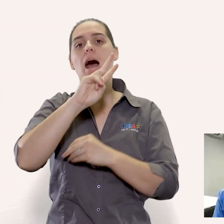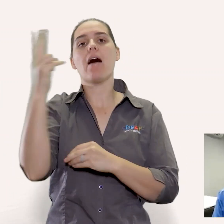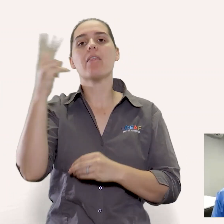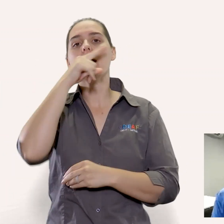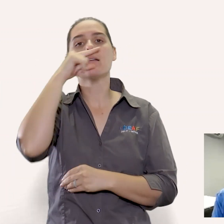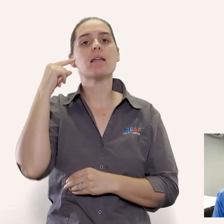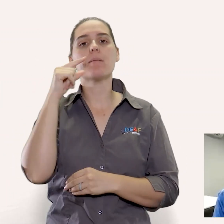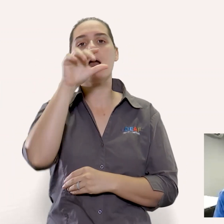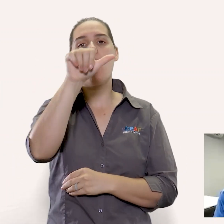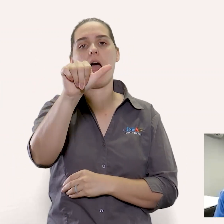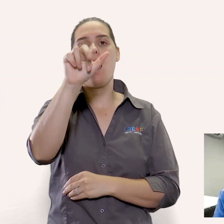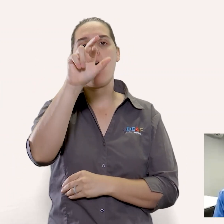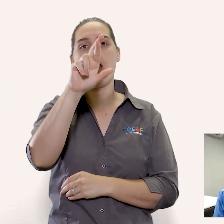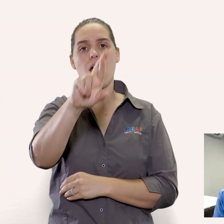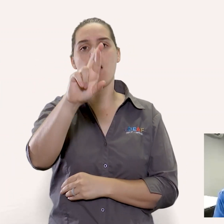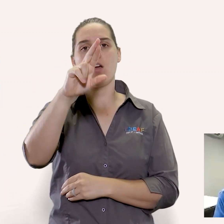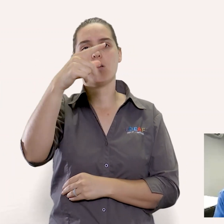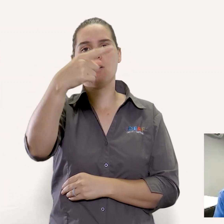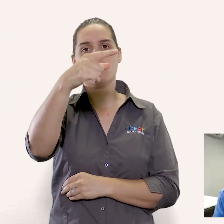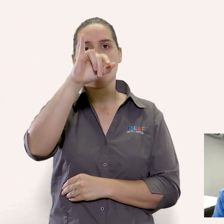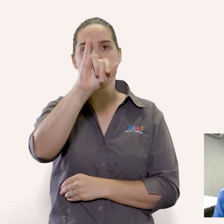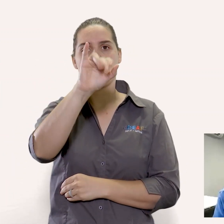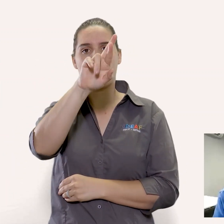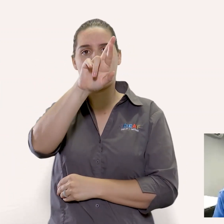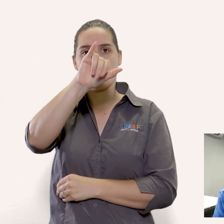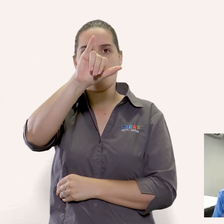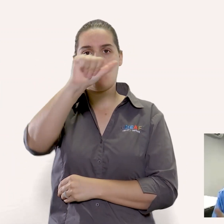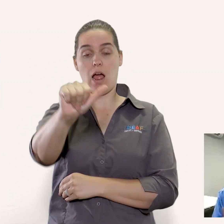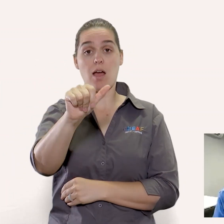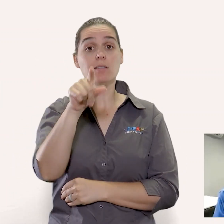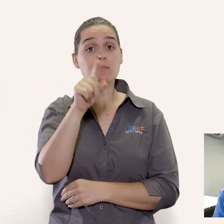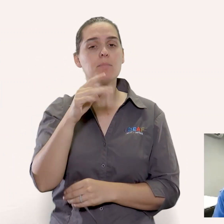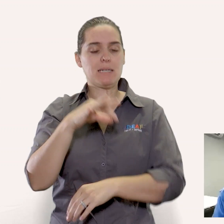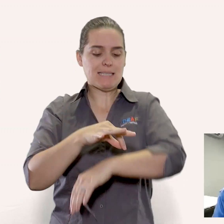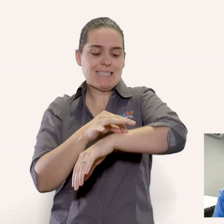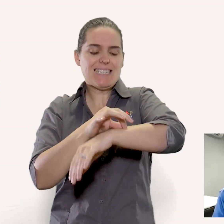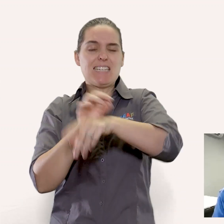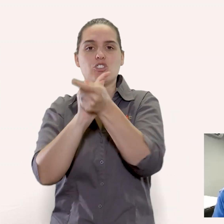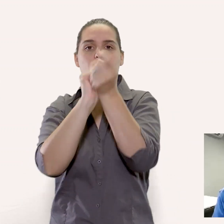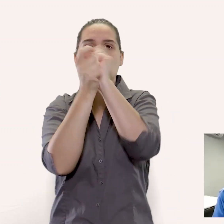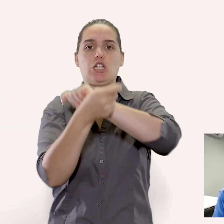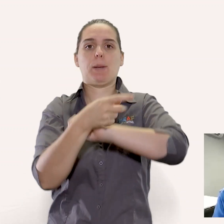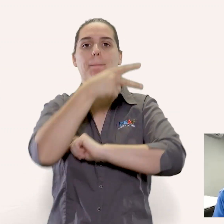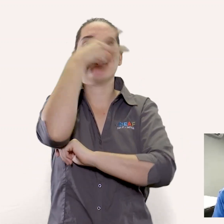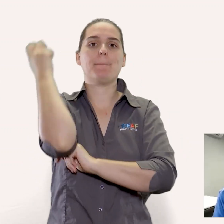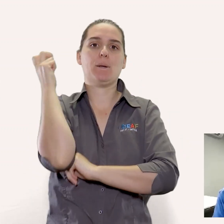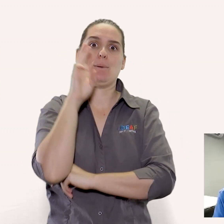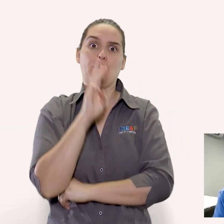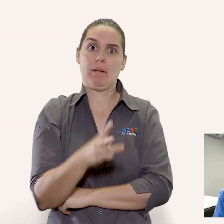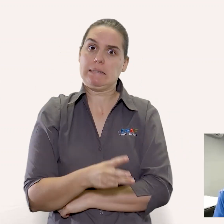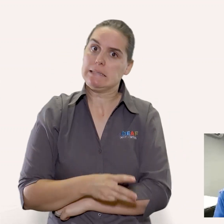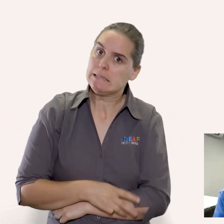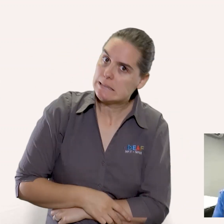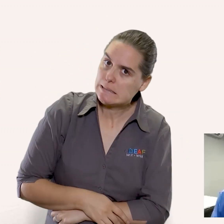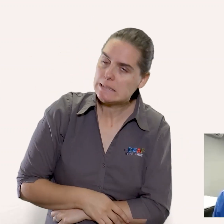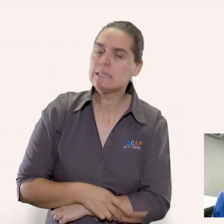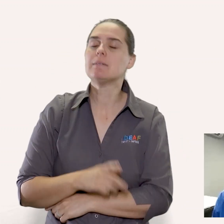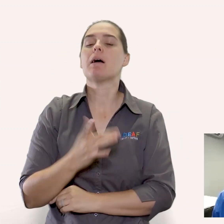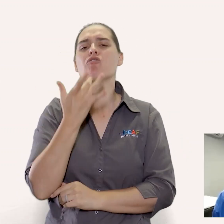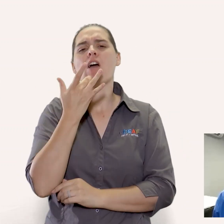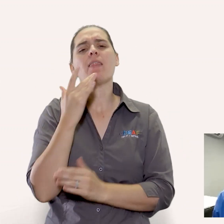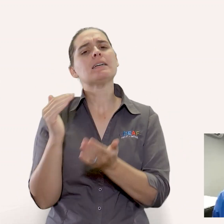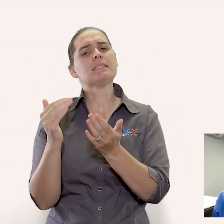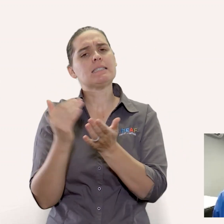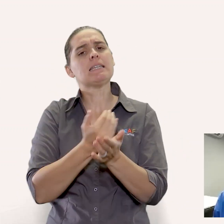of your skin before you know it it's called something called argyria or argyria and that's not a good idea rather just spray the